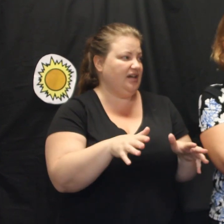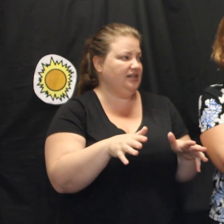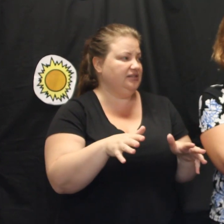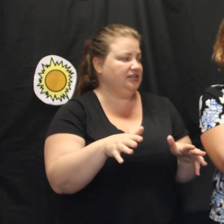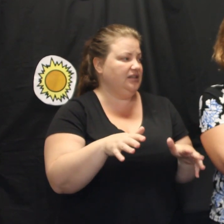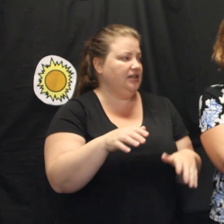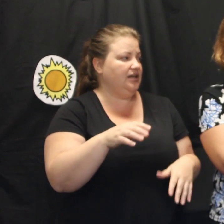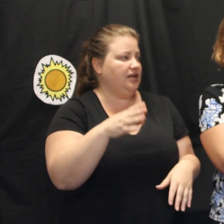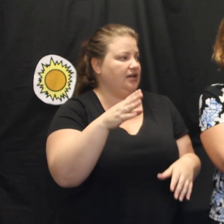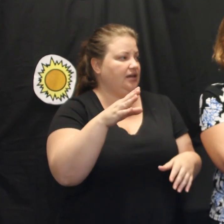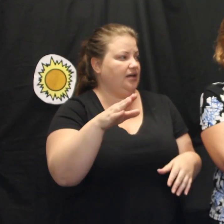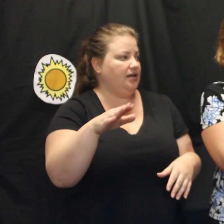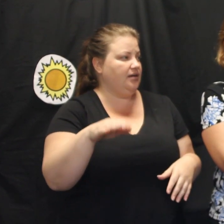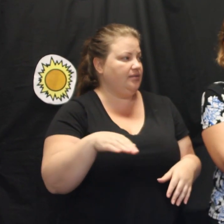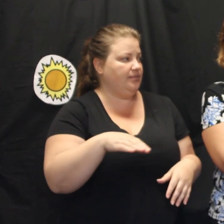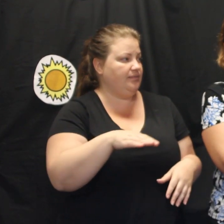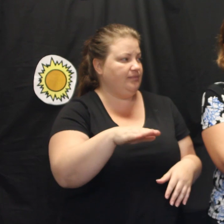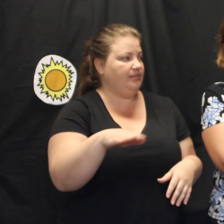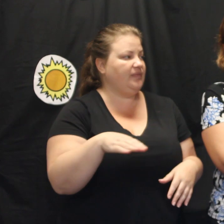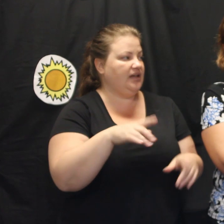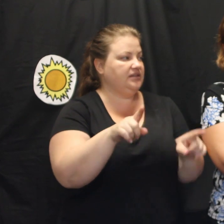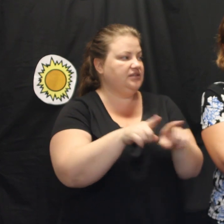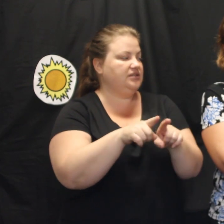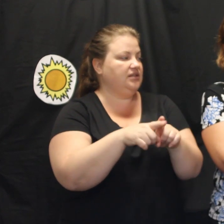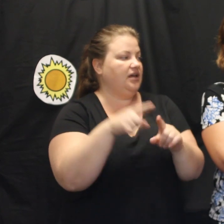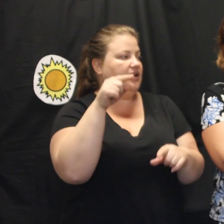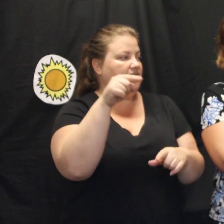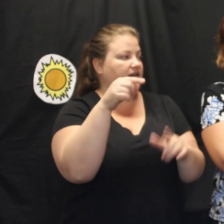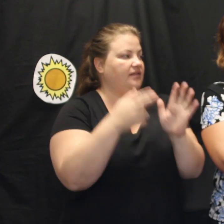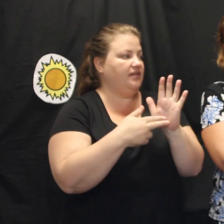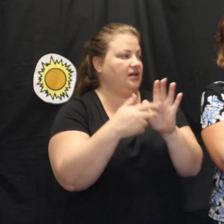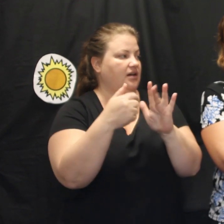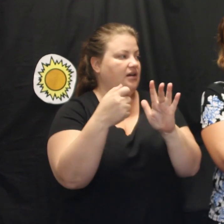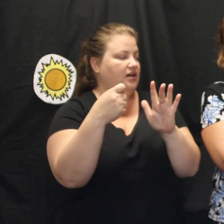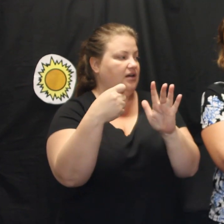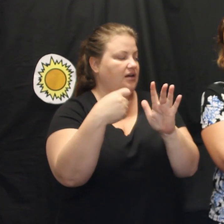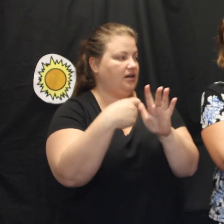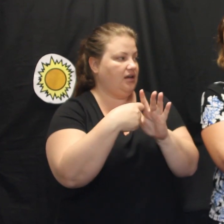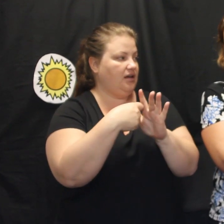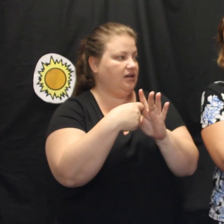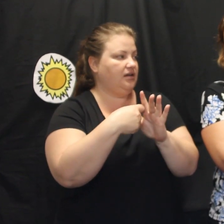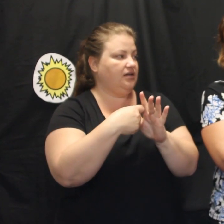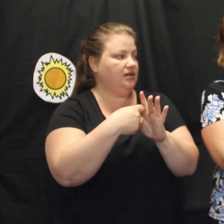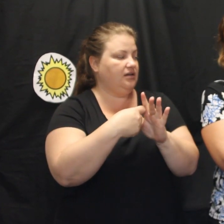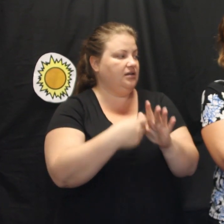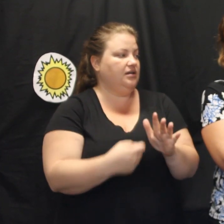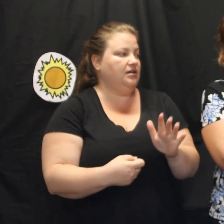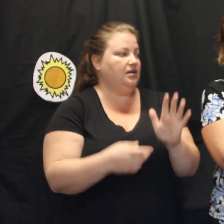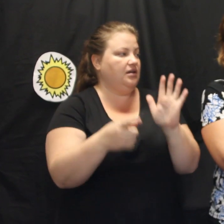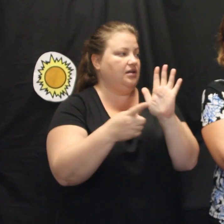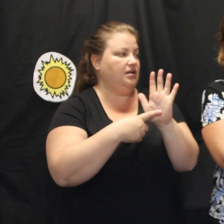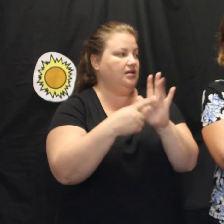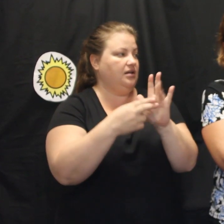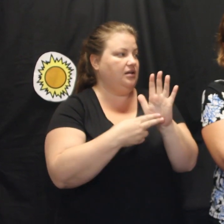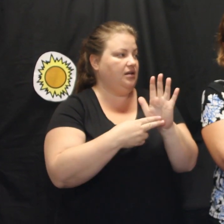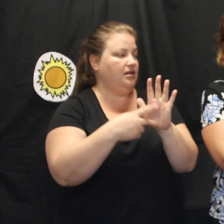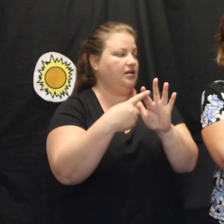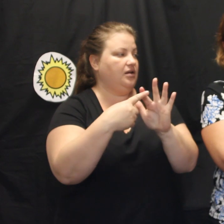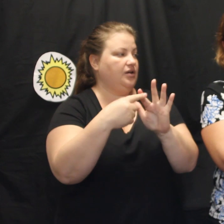Their mums and dads waited. But they never